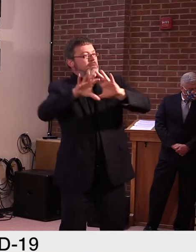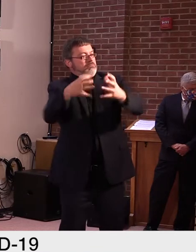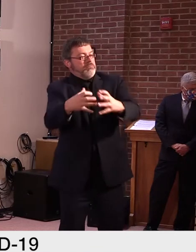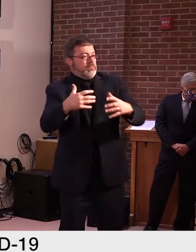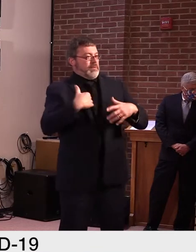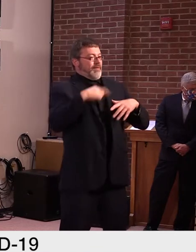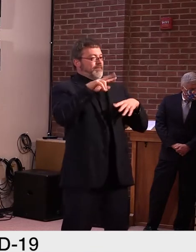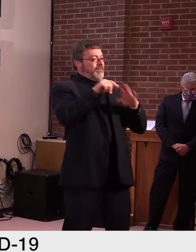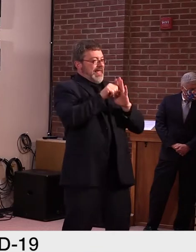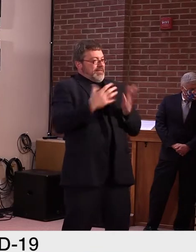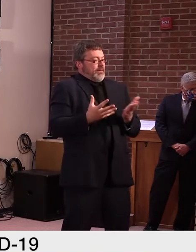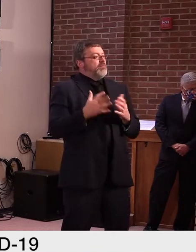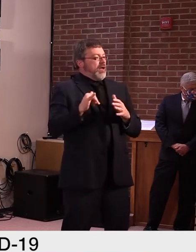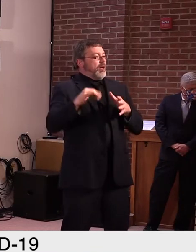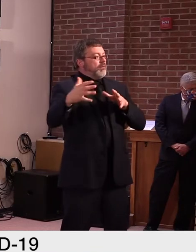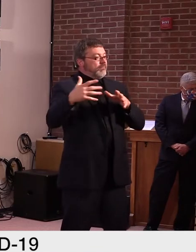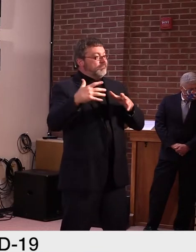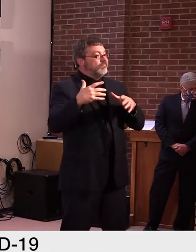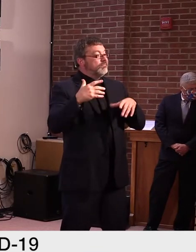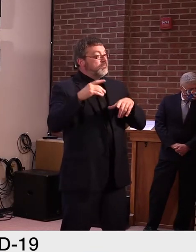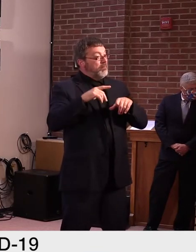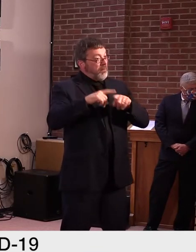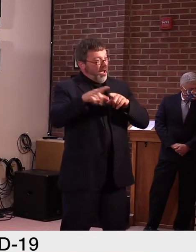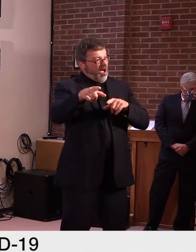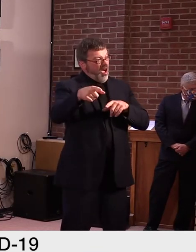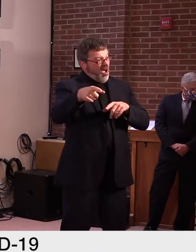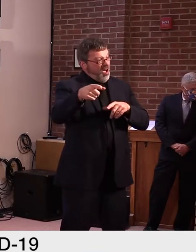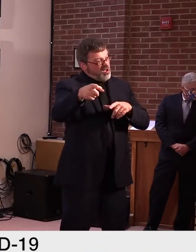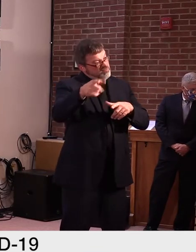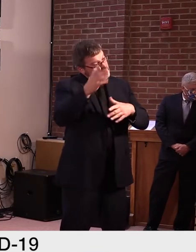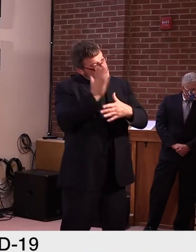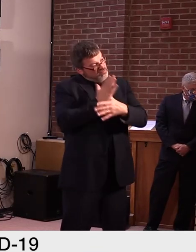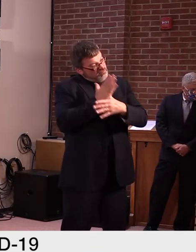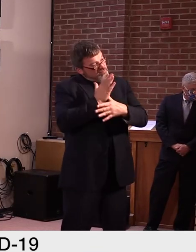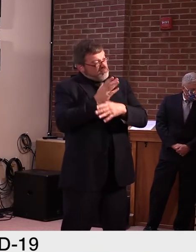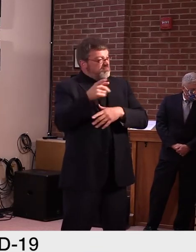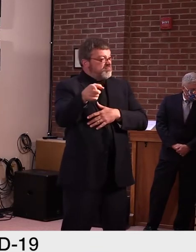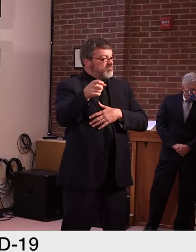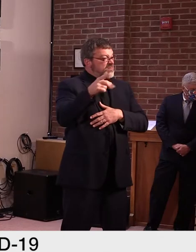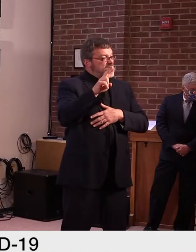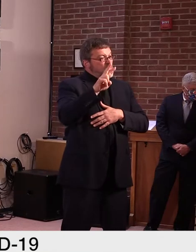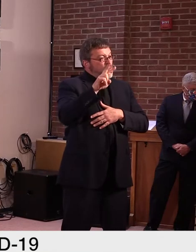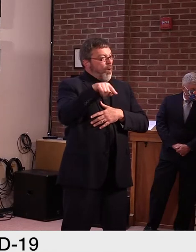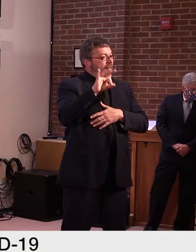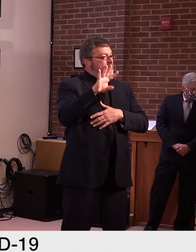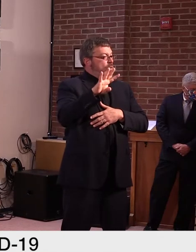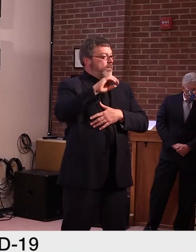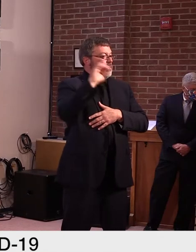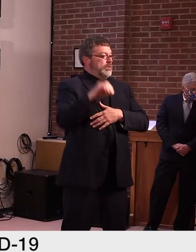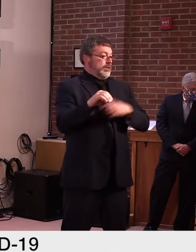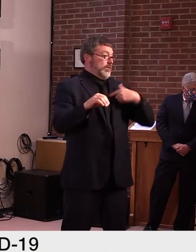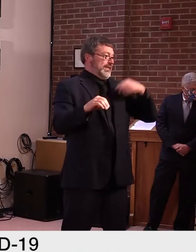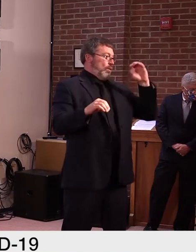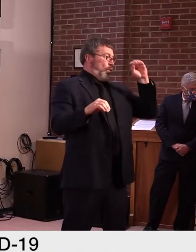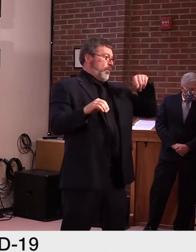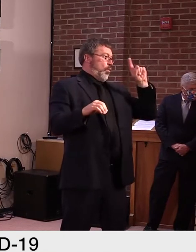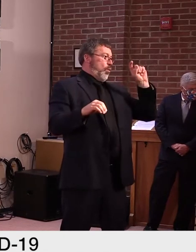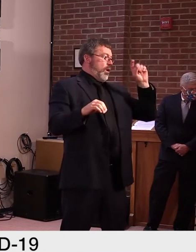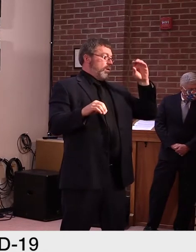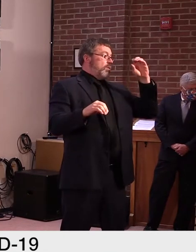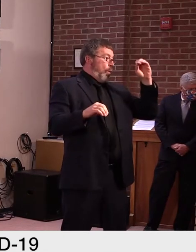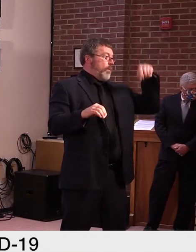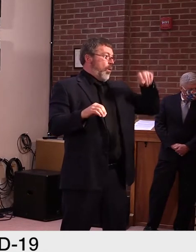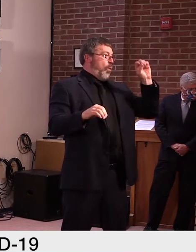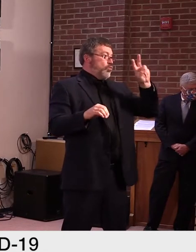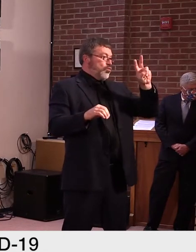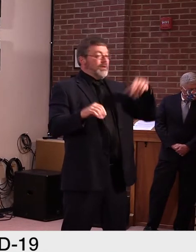Vermont and New England with an average of 2.94 percent. Not necessarily concerningly high, but certainly not as good